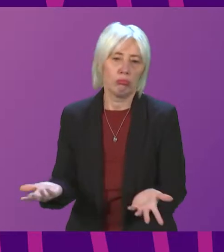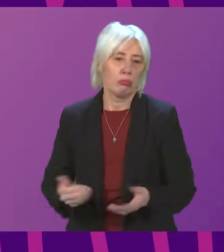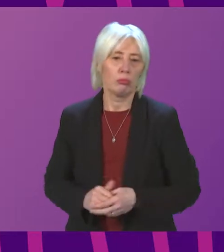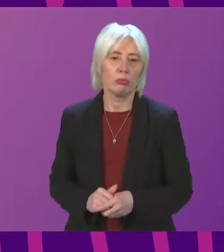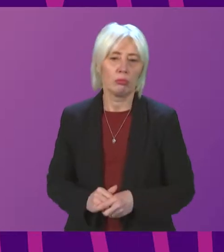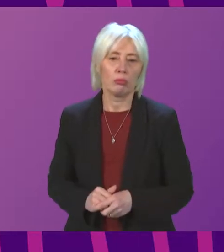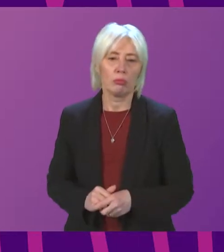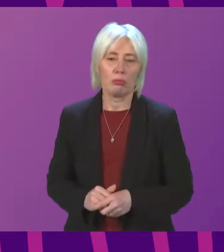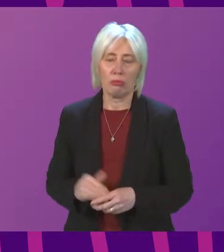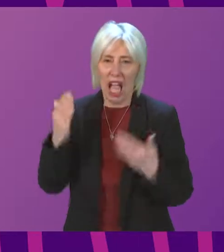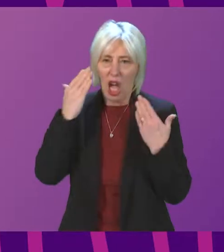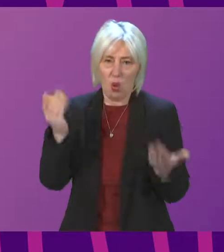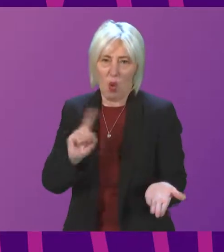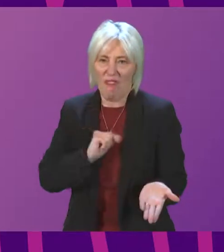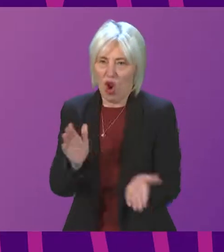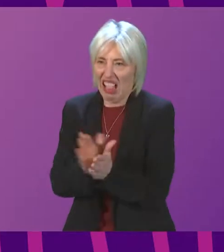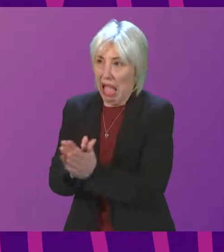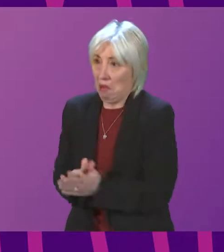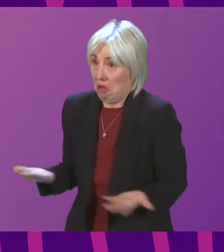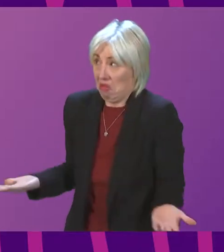Well, I'm not sure what the applause is all about.